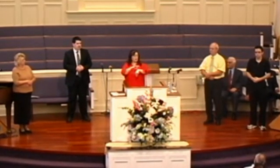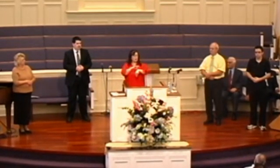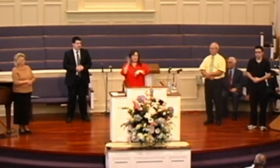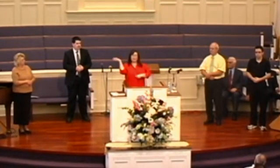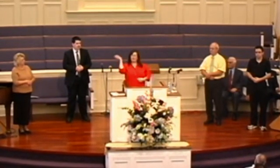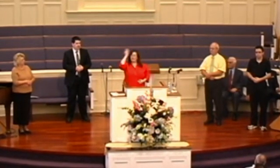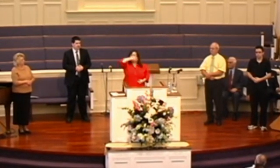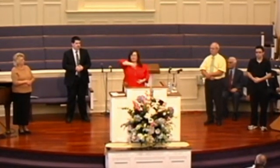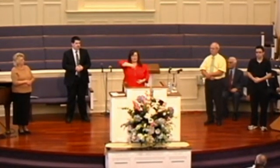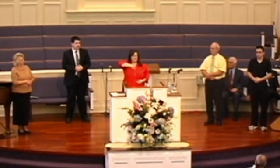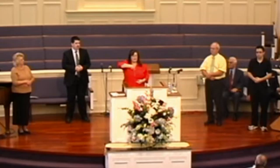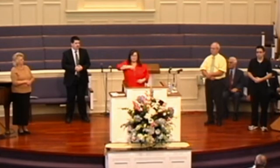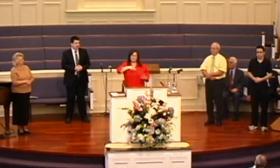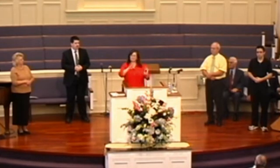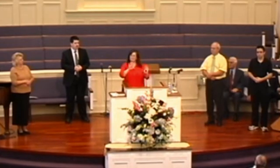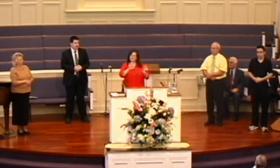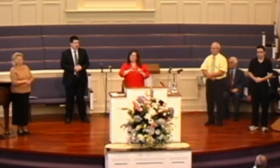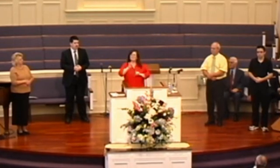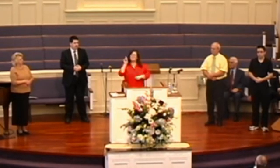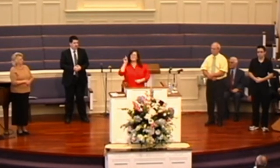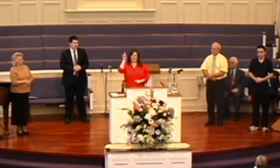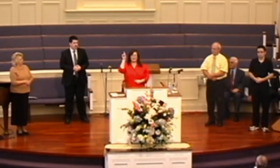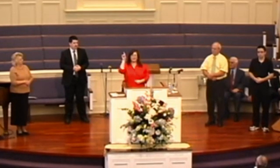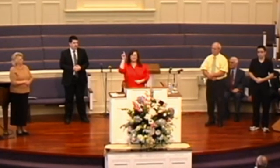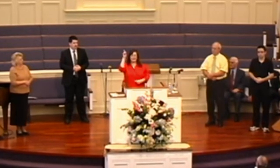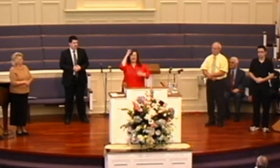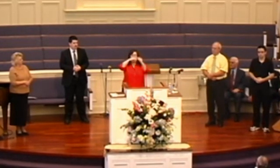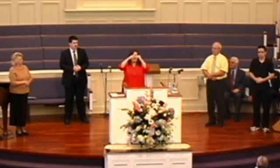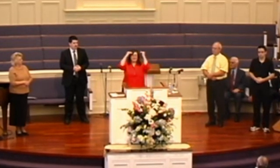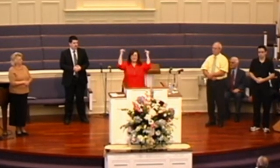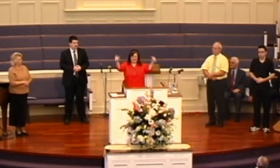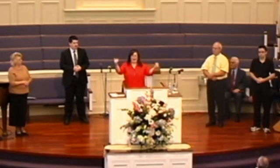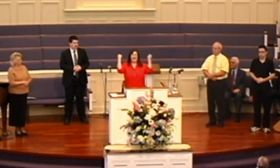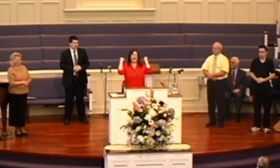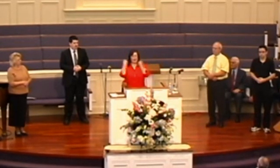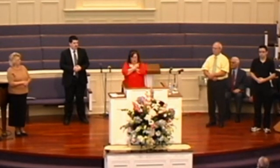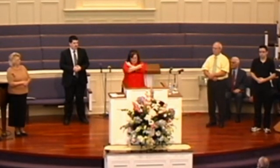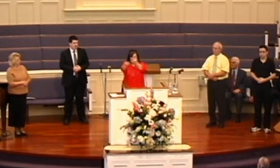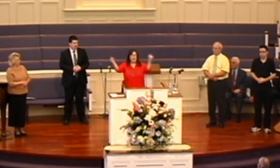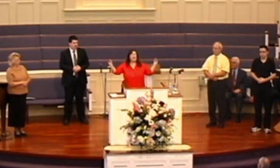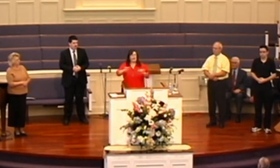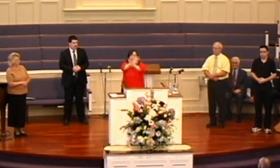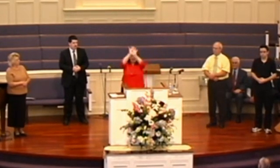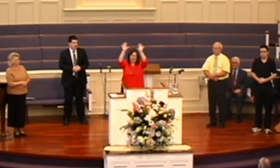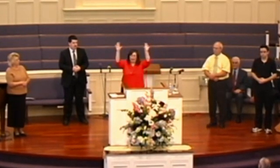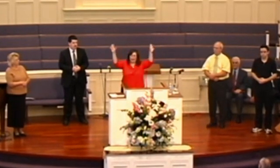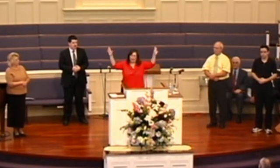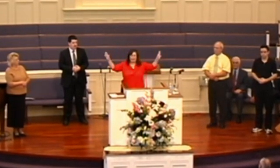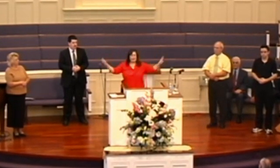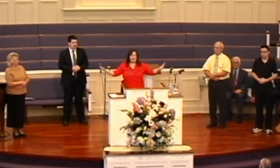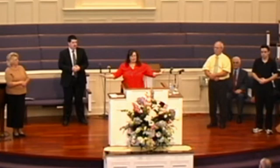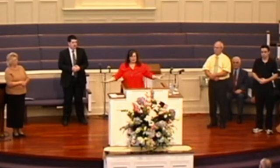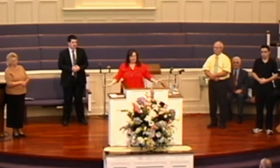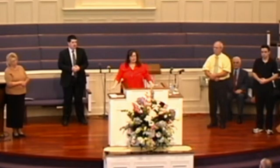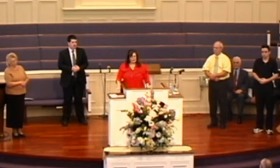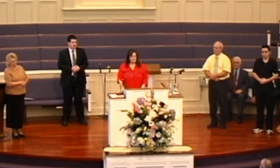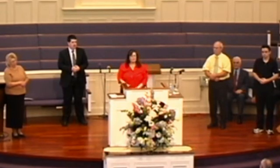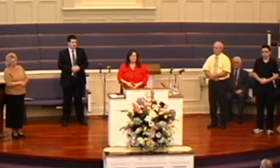Unnoticed On The Earth In Heaven Now Proclaims